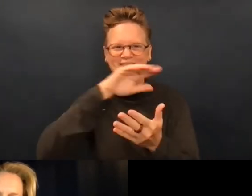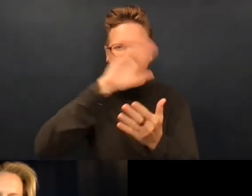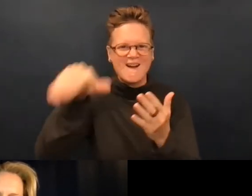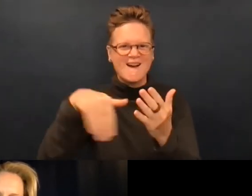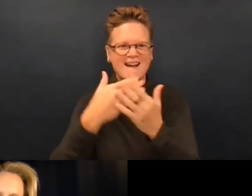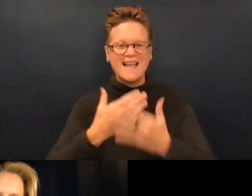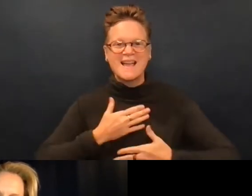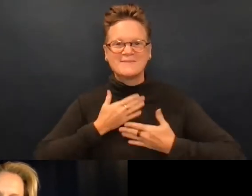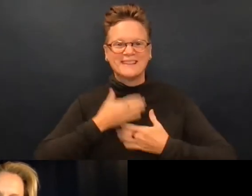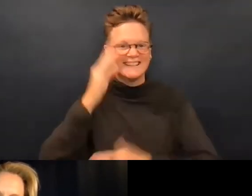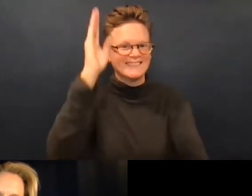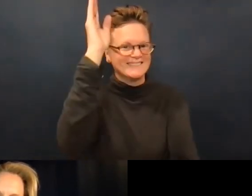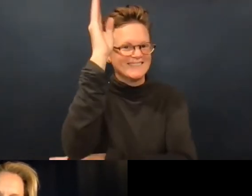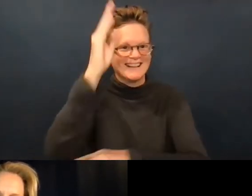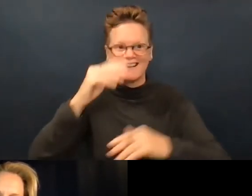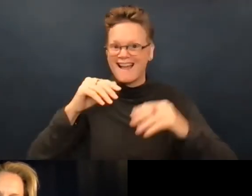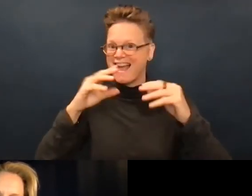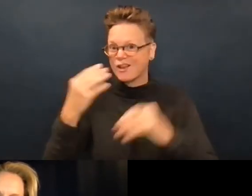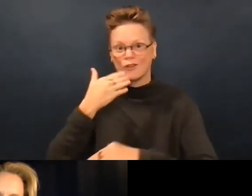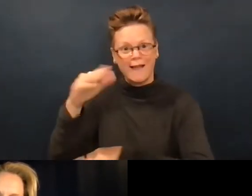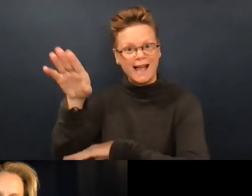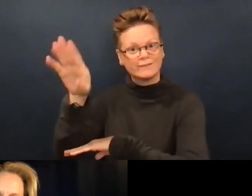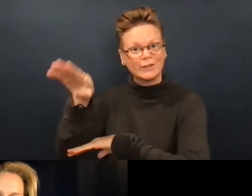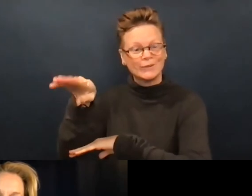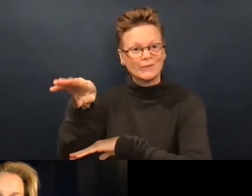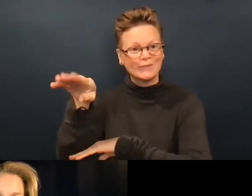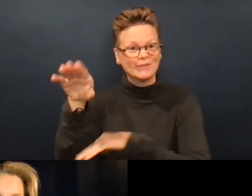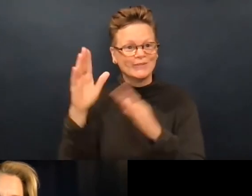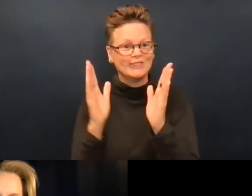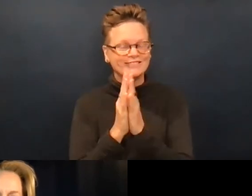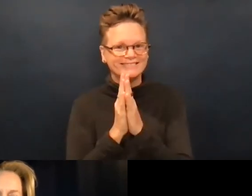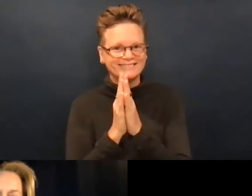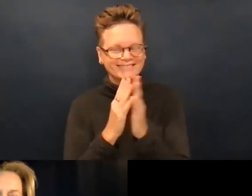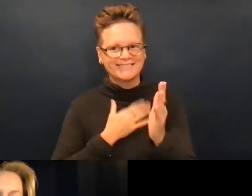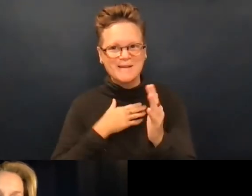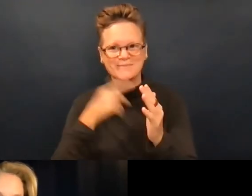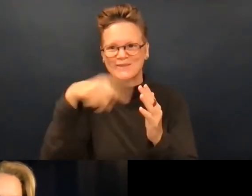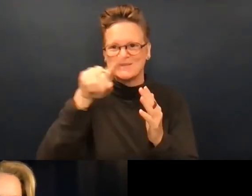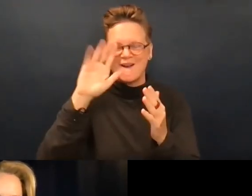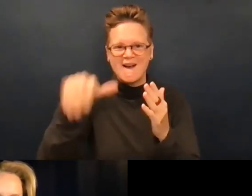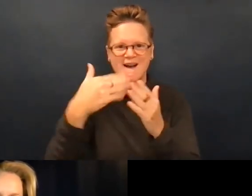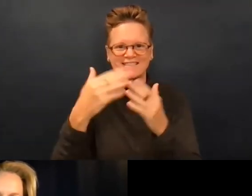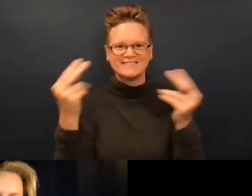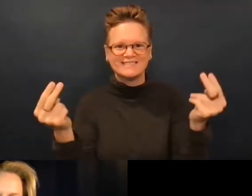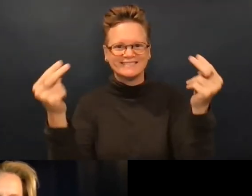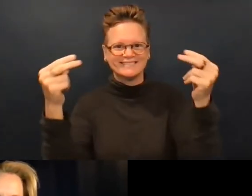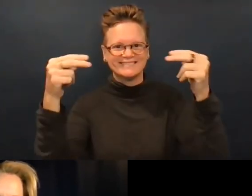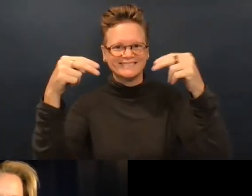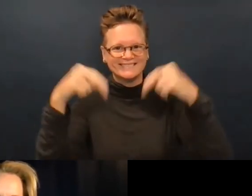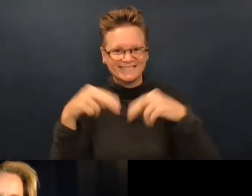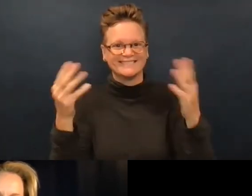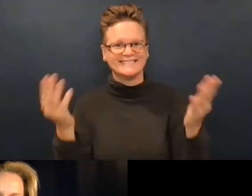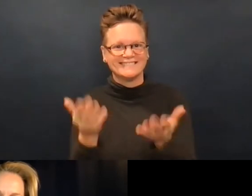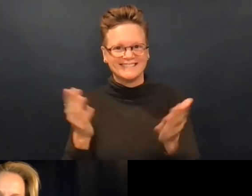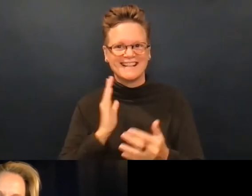Hi. Hello, everybody. Good morning. Good morning. Happy noon. Happy good afternoon. Happy good morning.